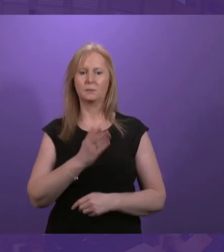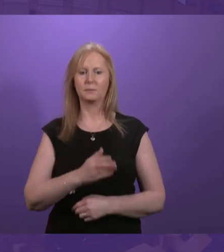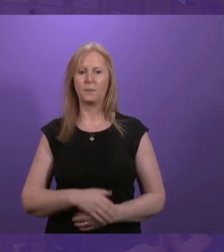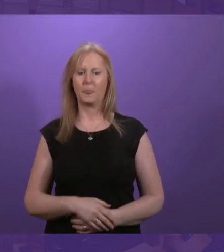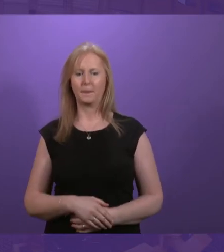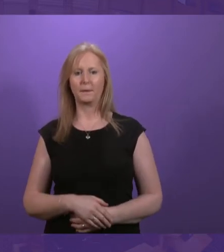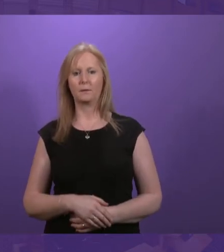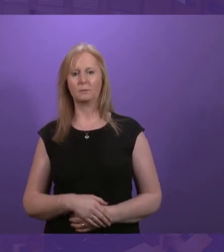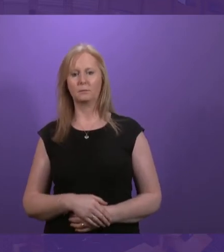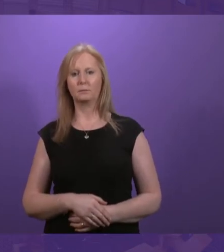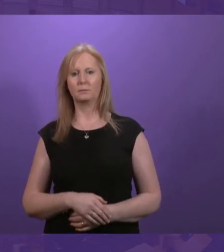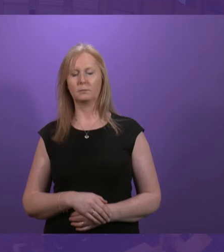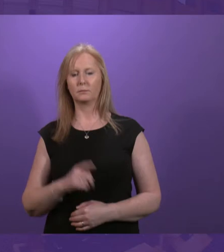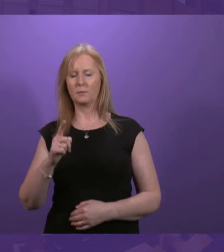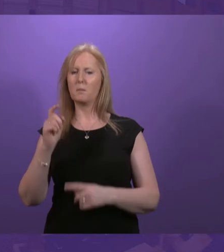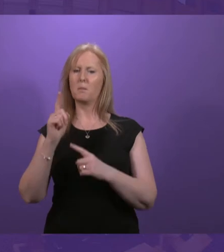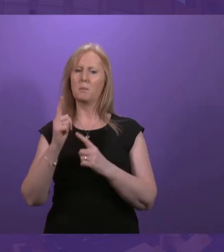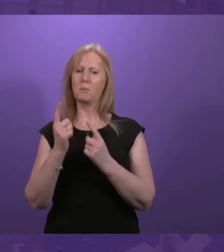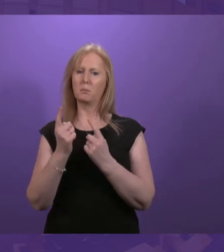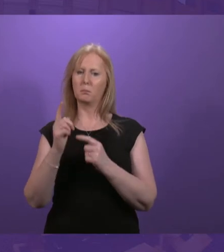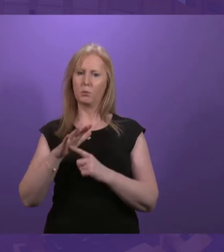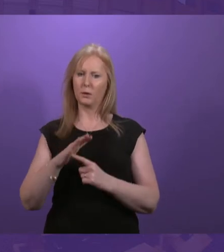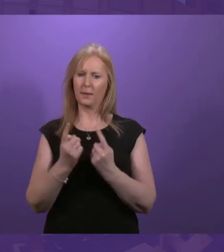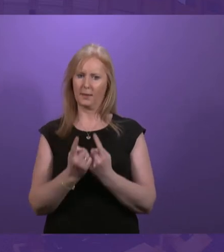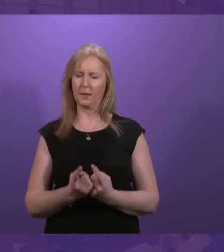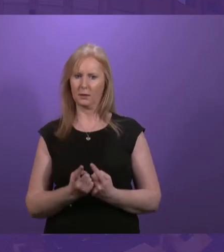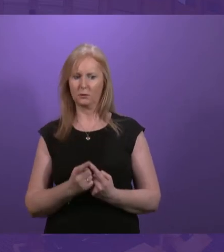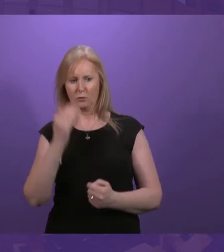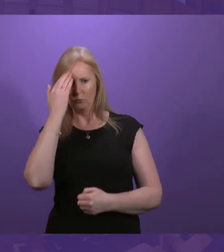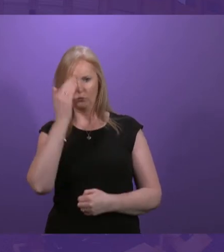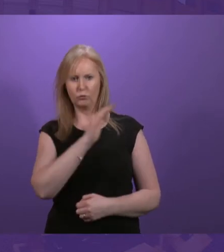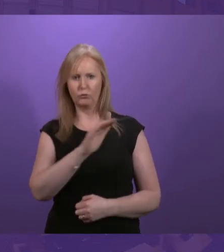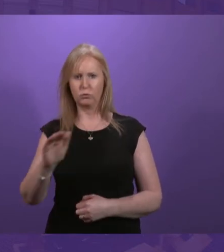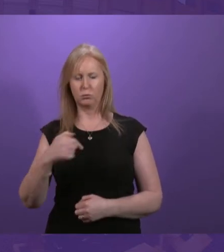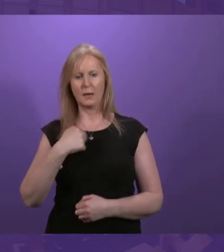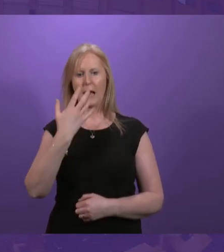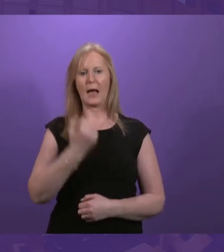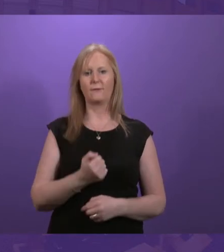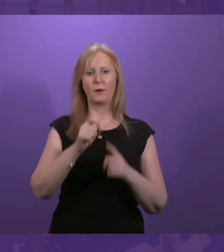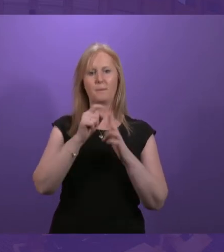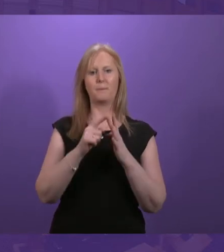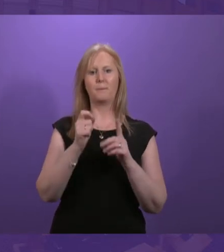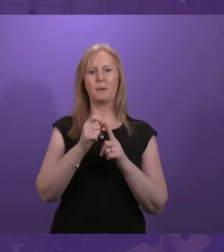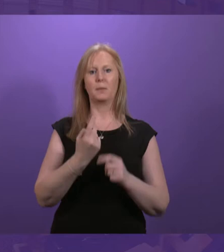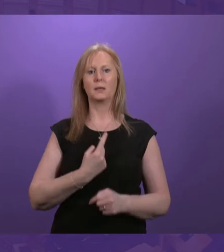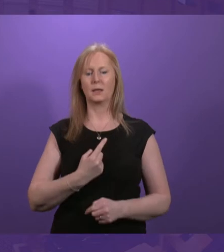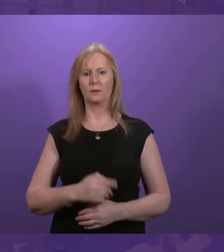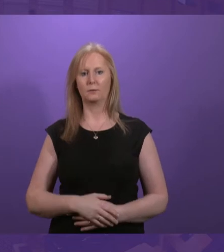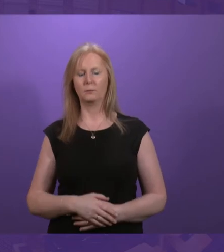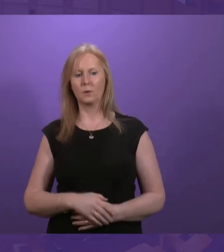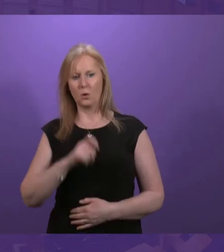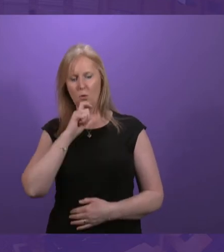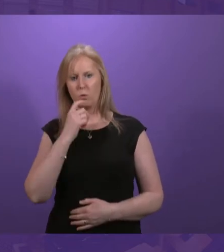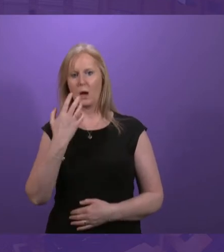the Cabinet Secretary onto a really important issue and just remind the Chamber that I am in receipt of PIP? For those of us who already